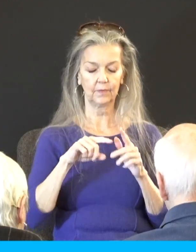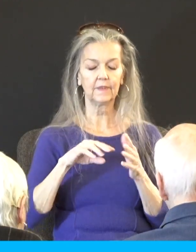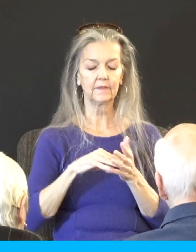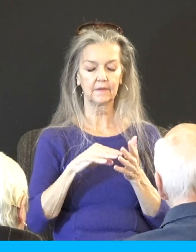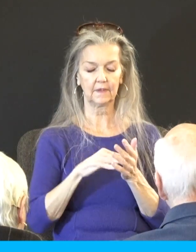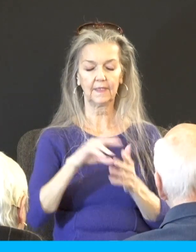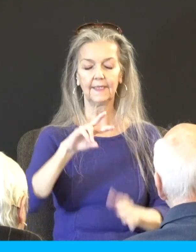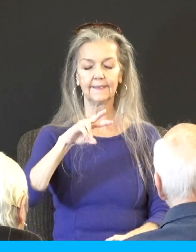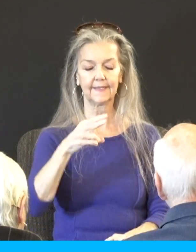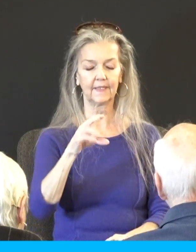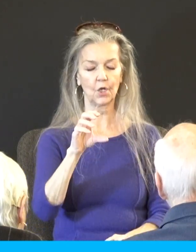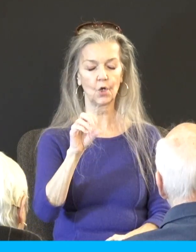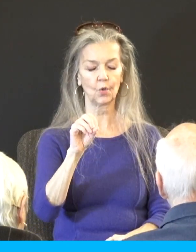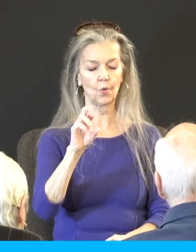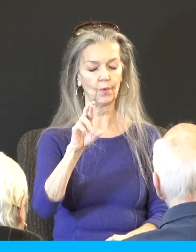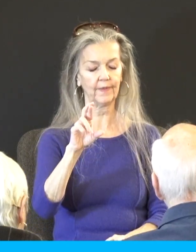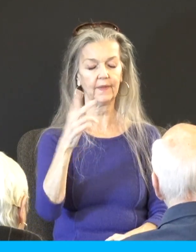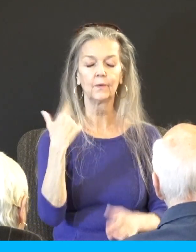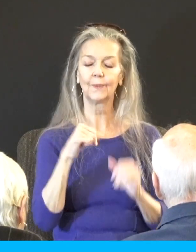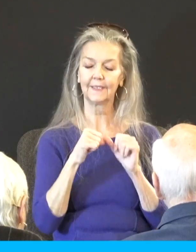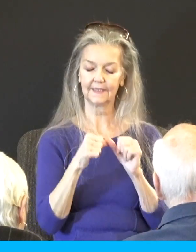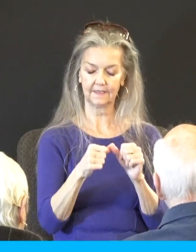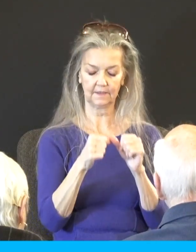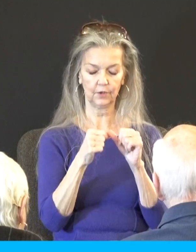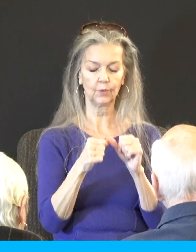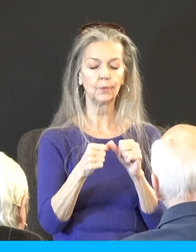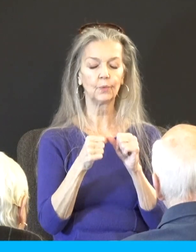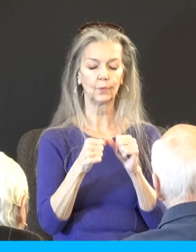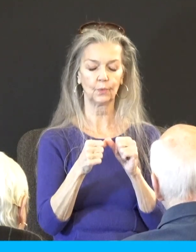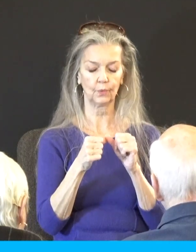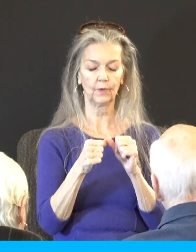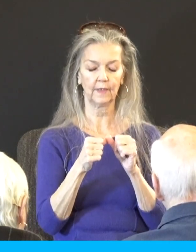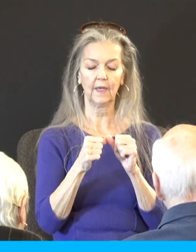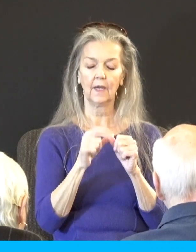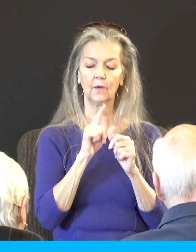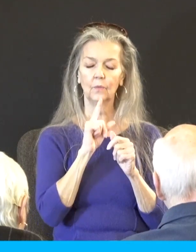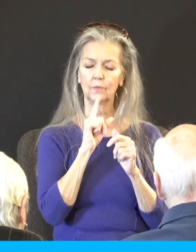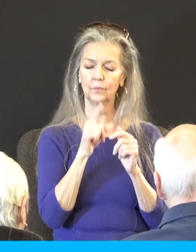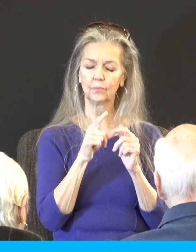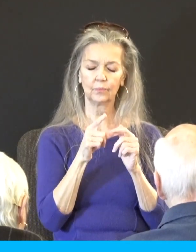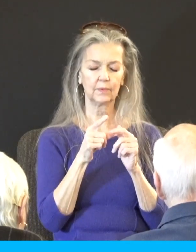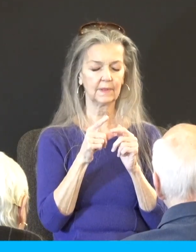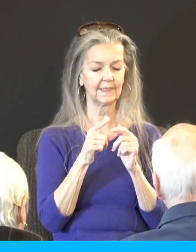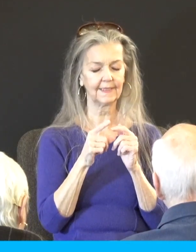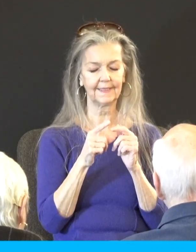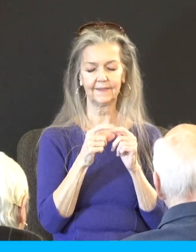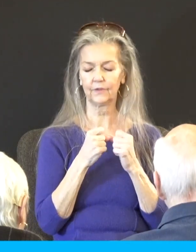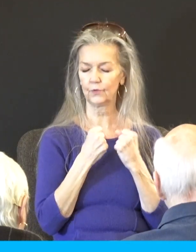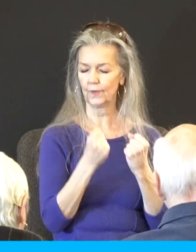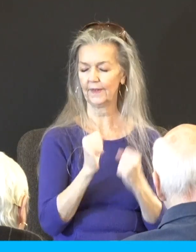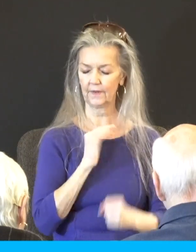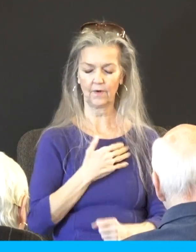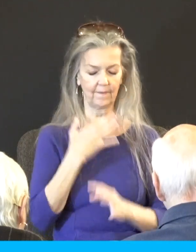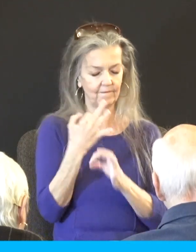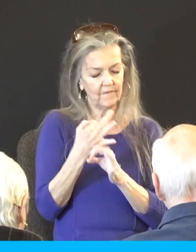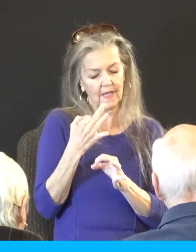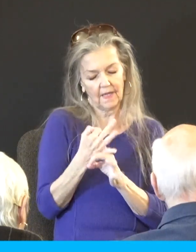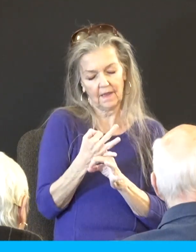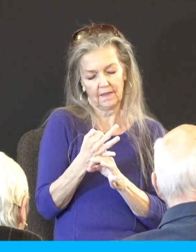we continue in it, that Lord, it truly would sharpen our faith, our walk. In many ways, Lord,